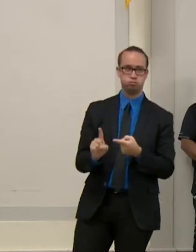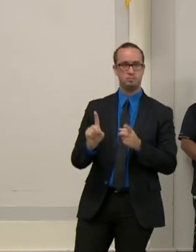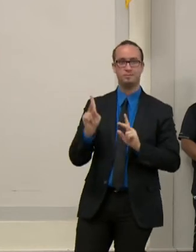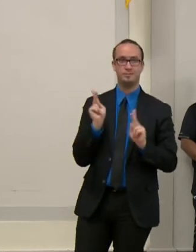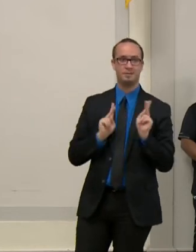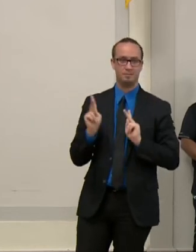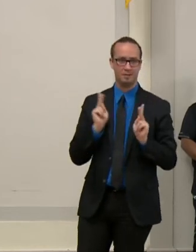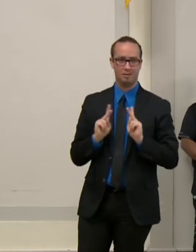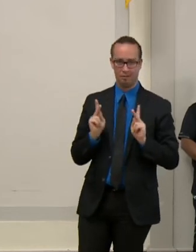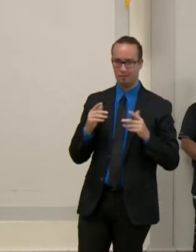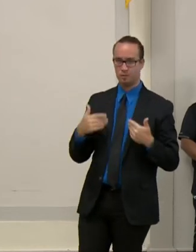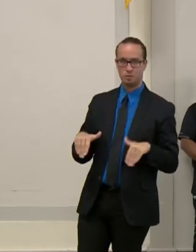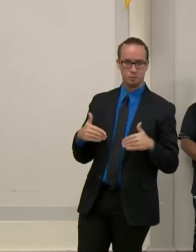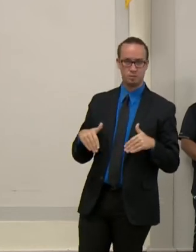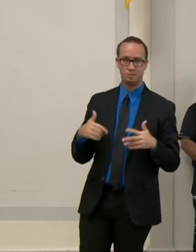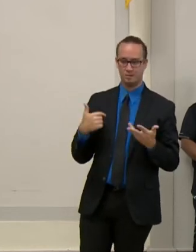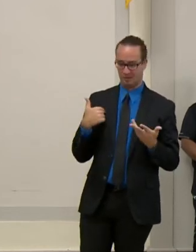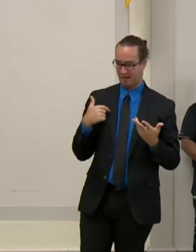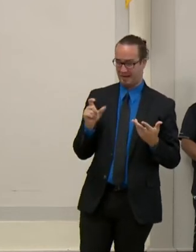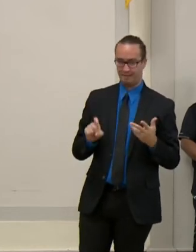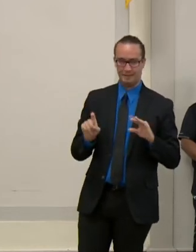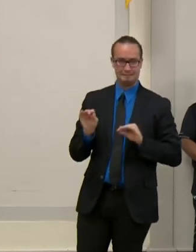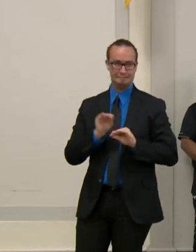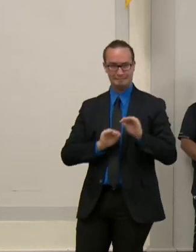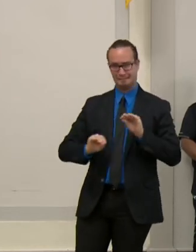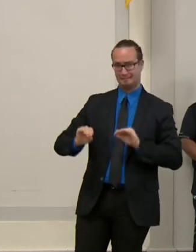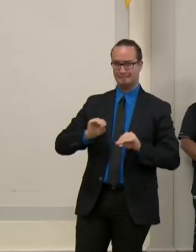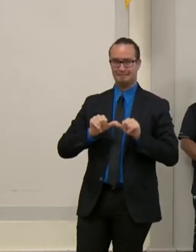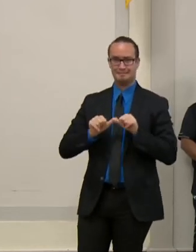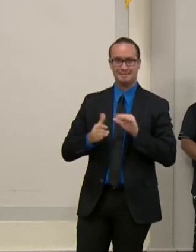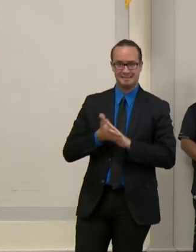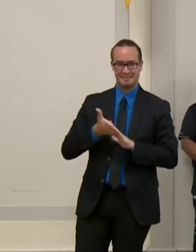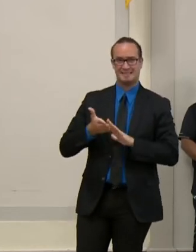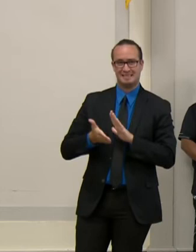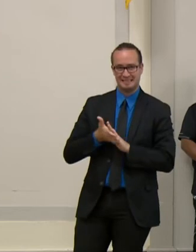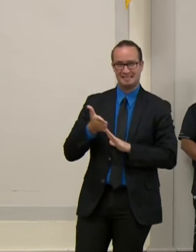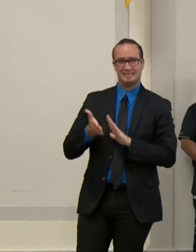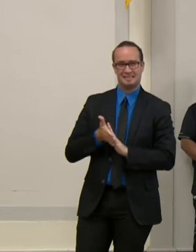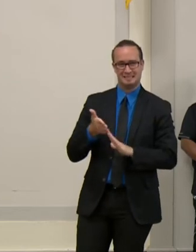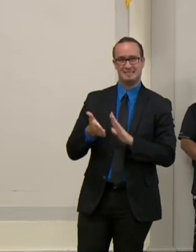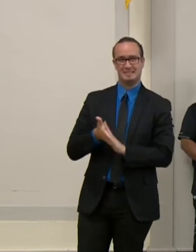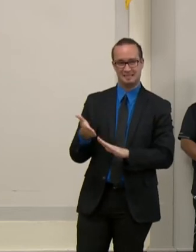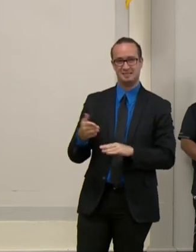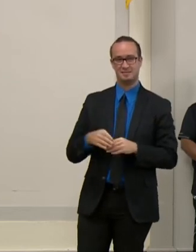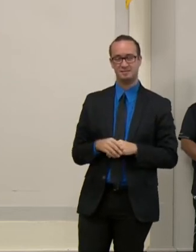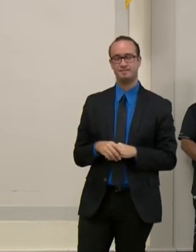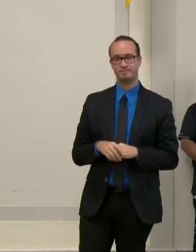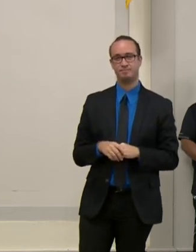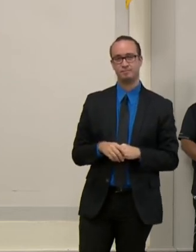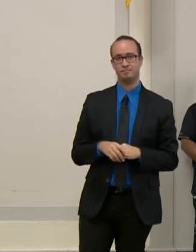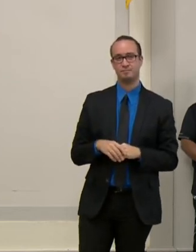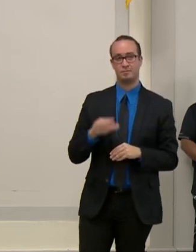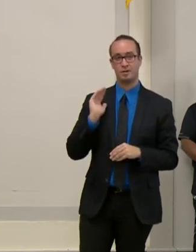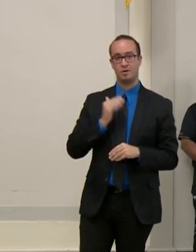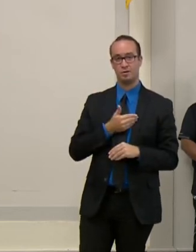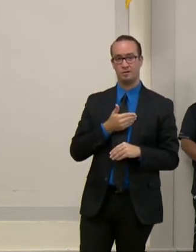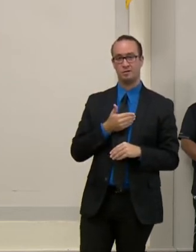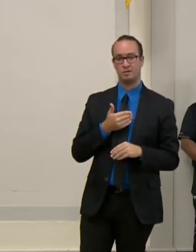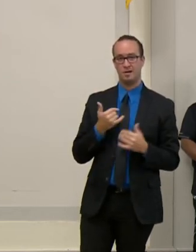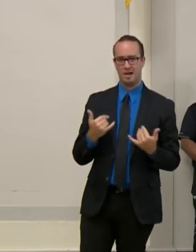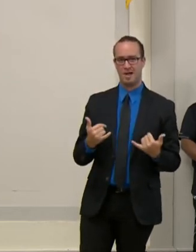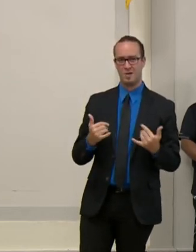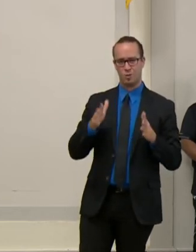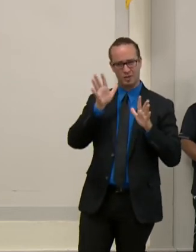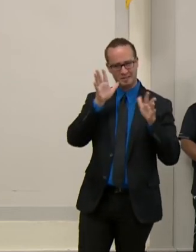resources to manage operations. The strategy that we're putting in place now where trash is a priority. So we cover the trash routes